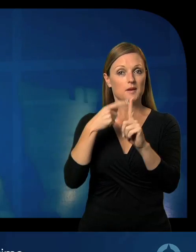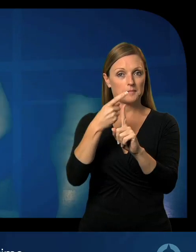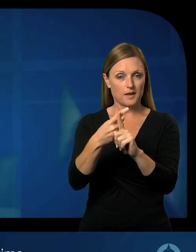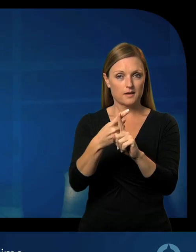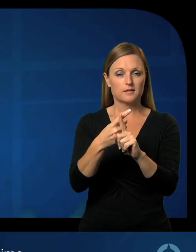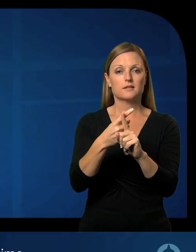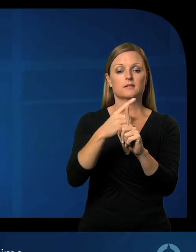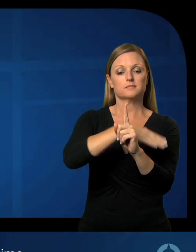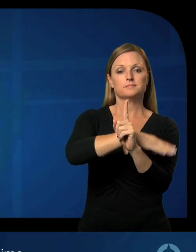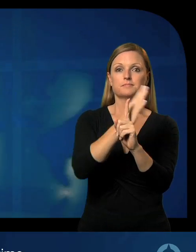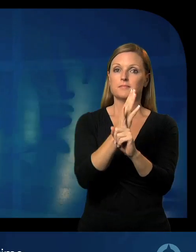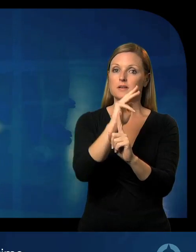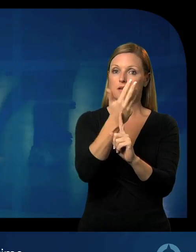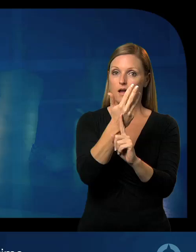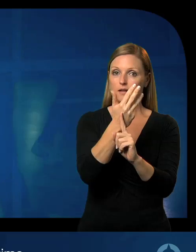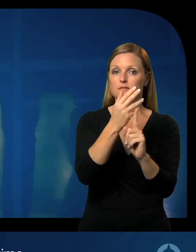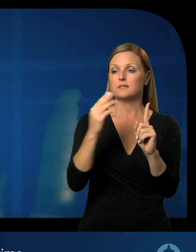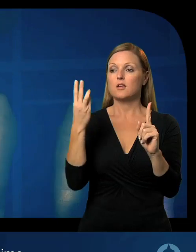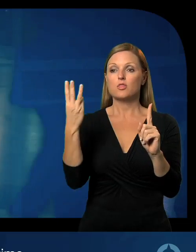And peak is any other time.